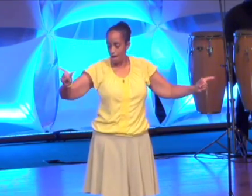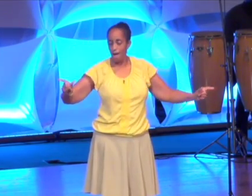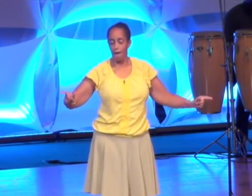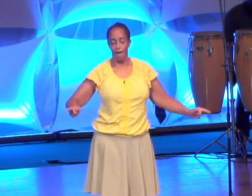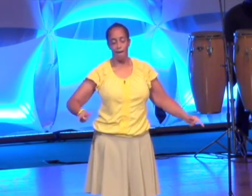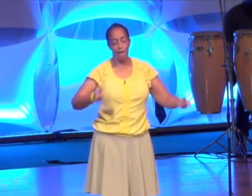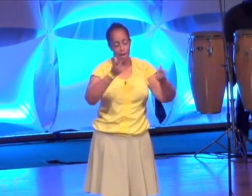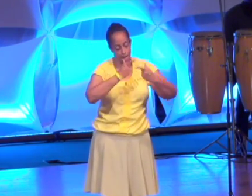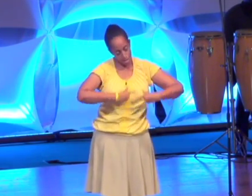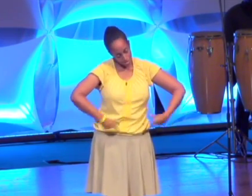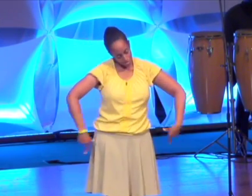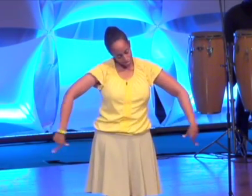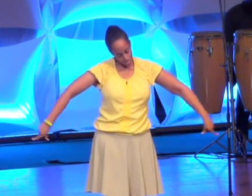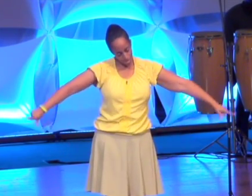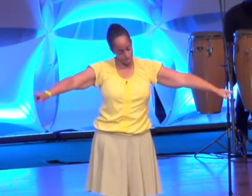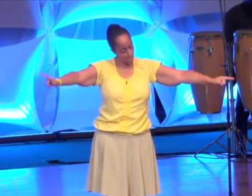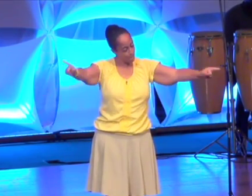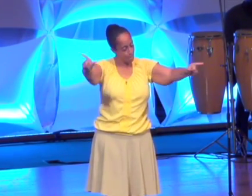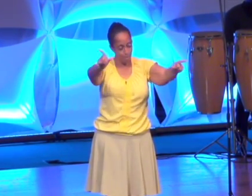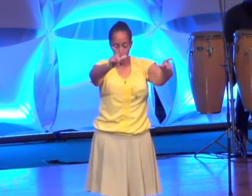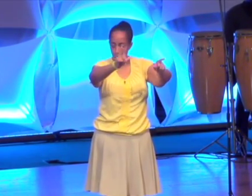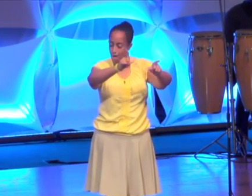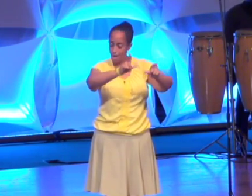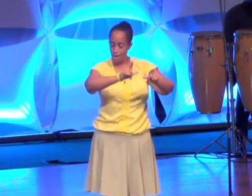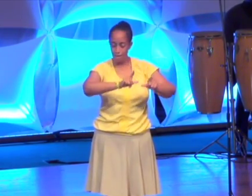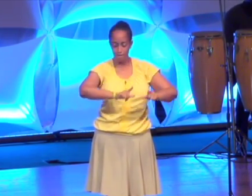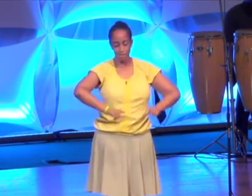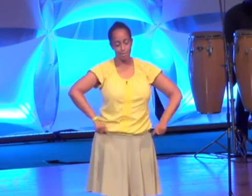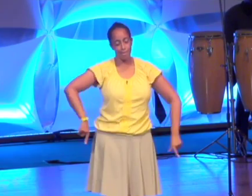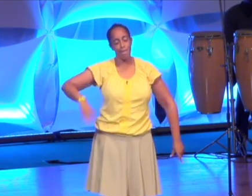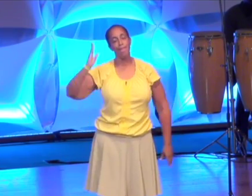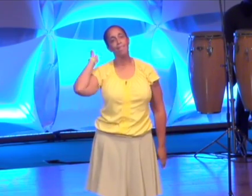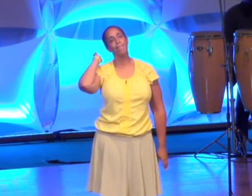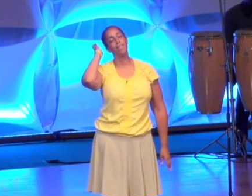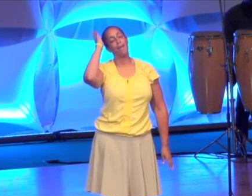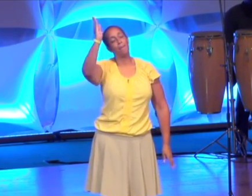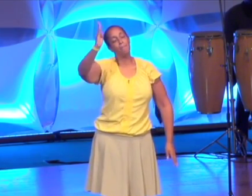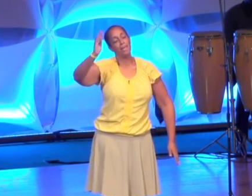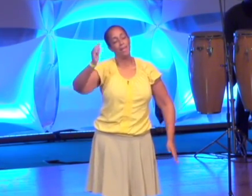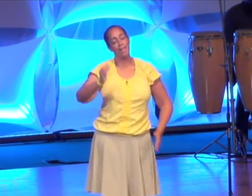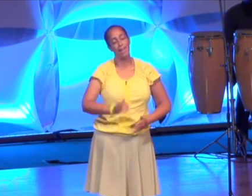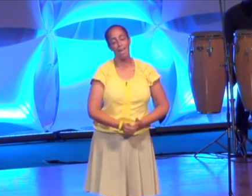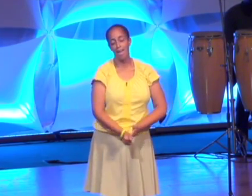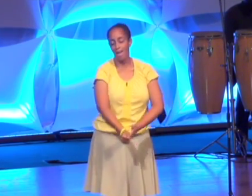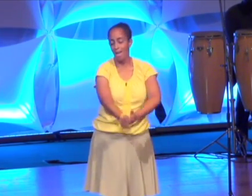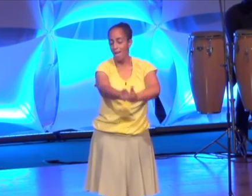vast low name, than be led